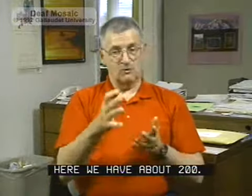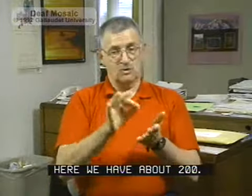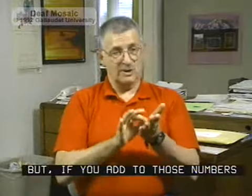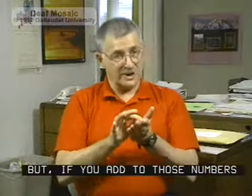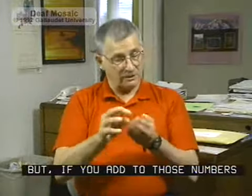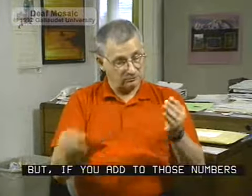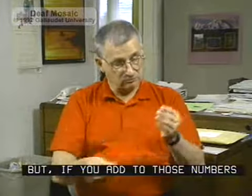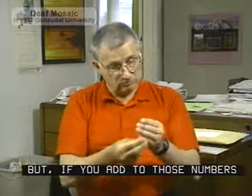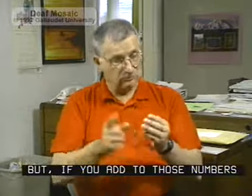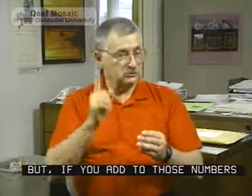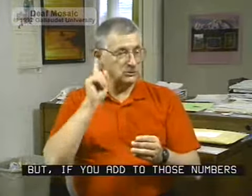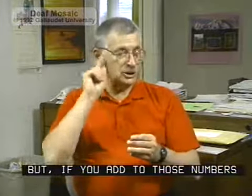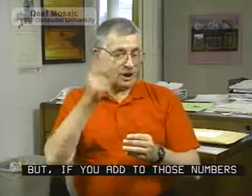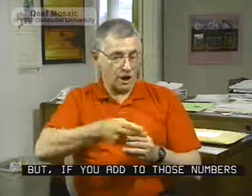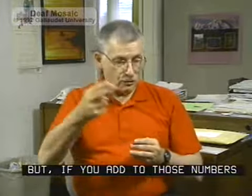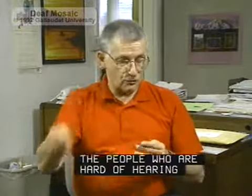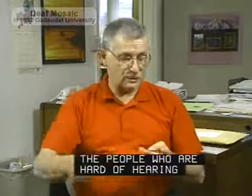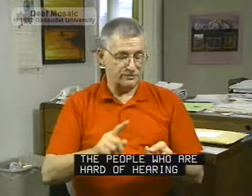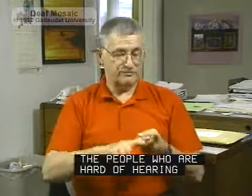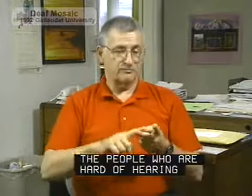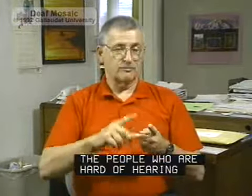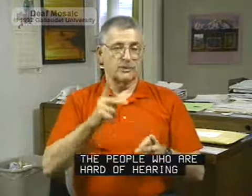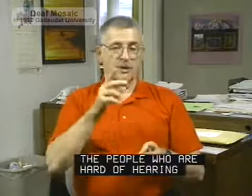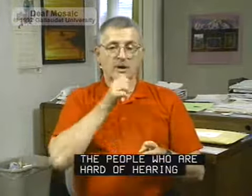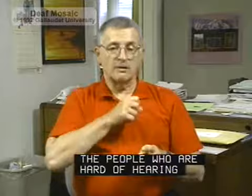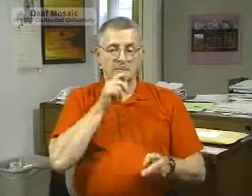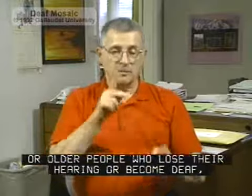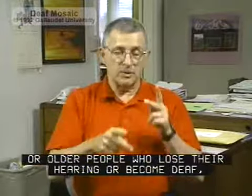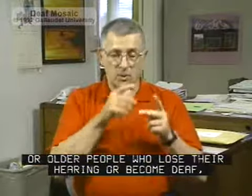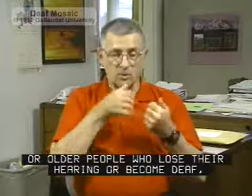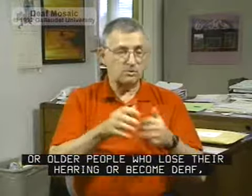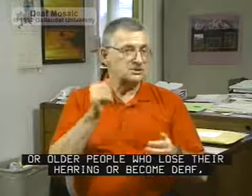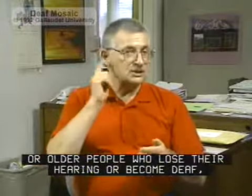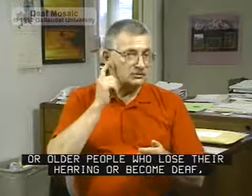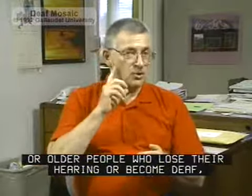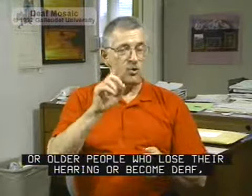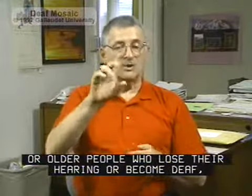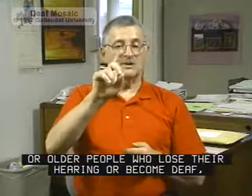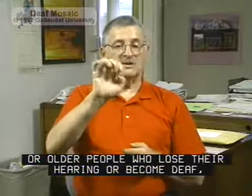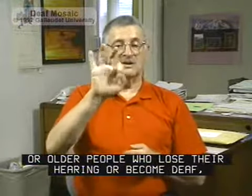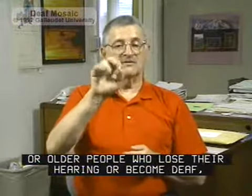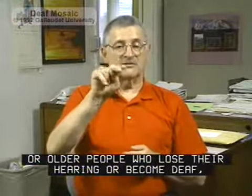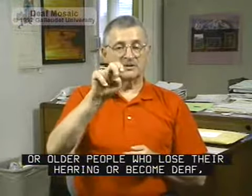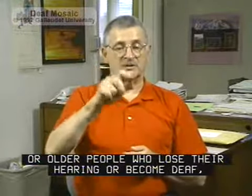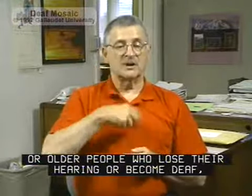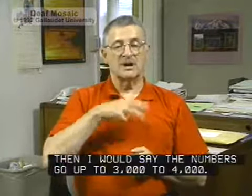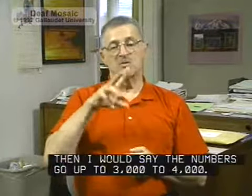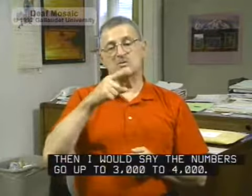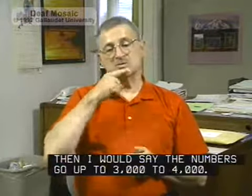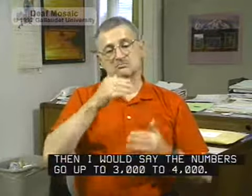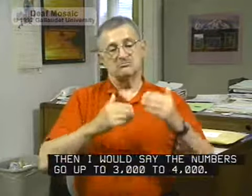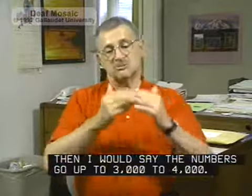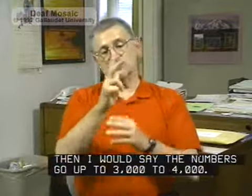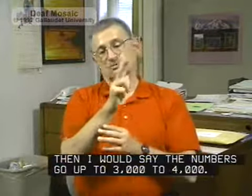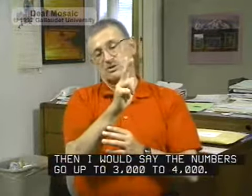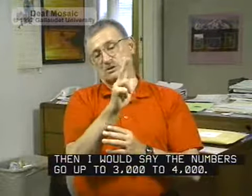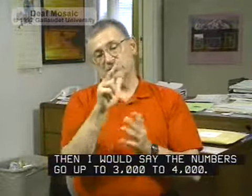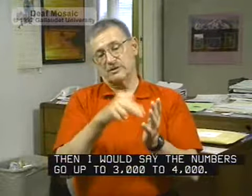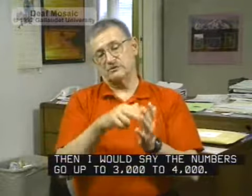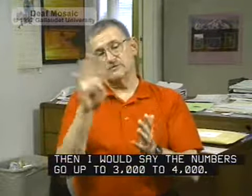But if you add to those numbers the people who are hard of hearing or older people who lose their hearing or become deaf, then I would say the numbers go up to 3,000